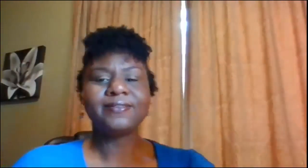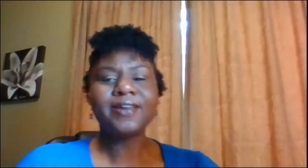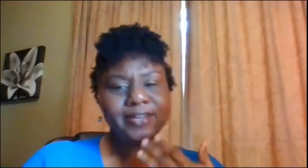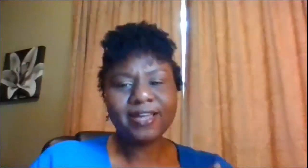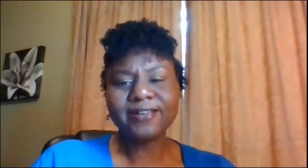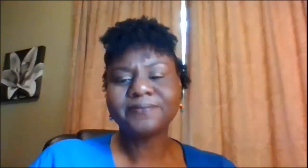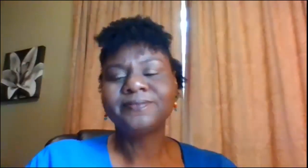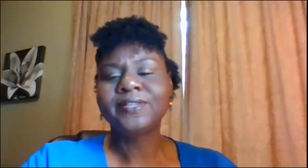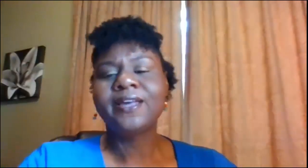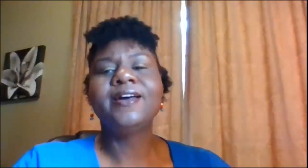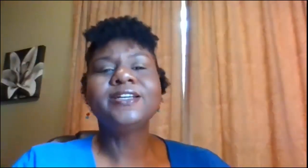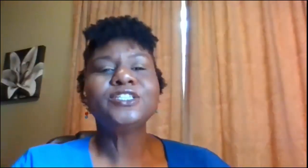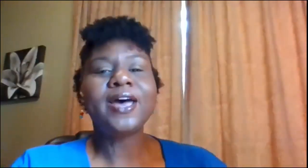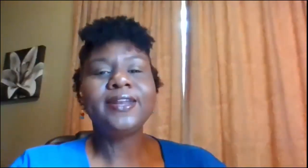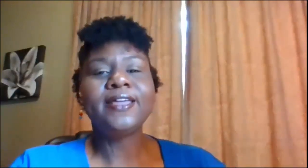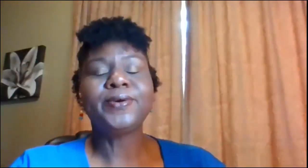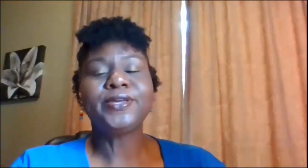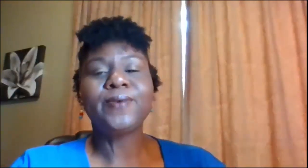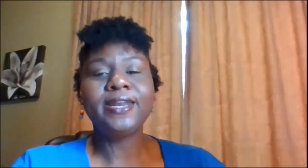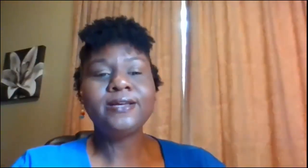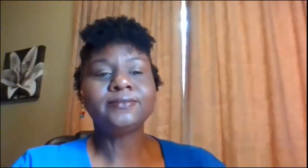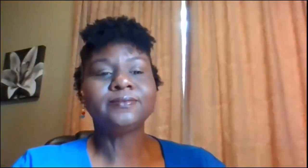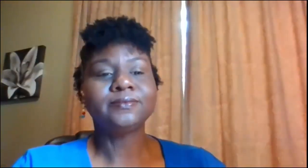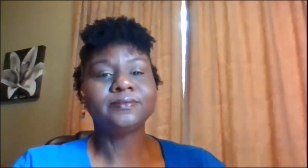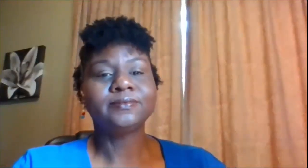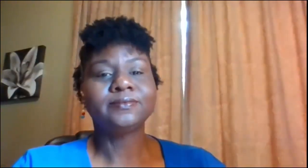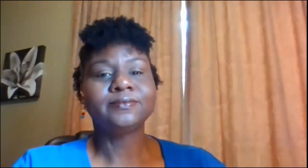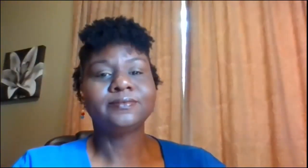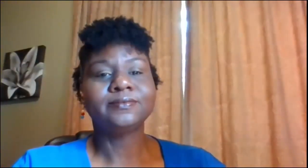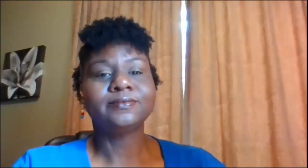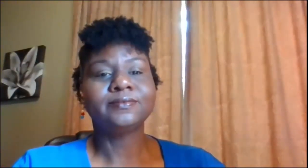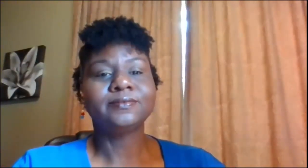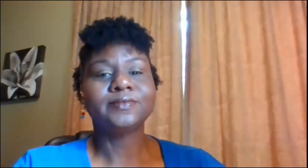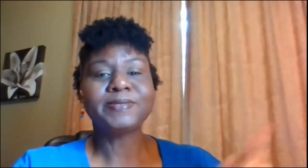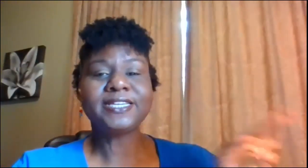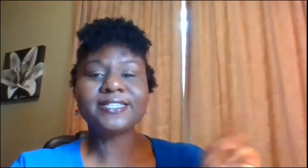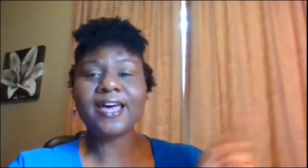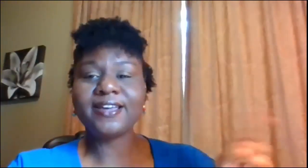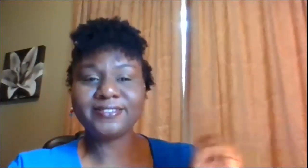y'all did good all right let's try another one you ready let me see the sign